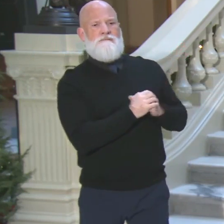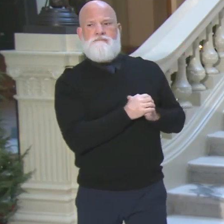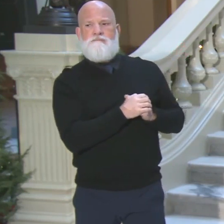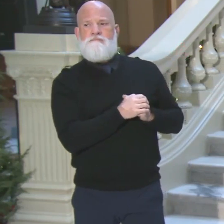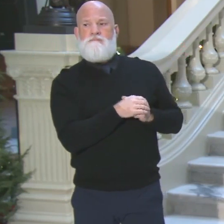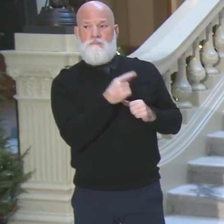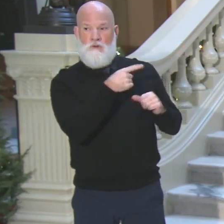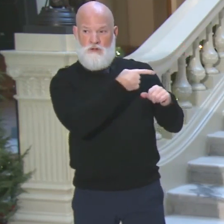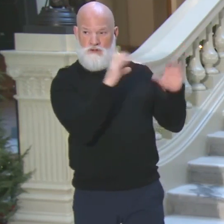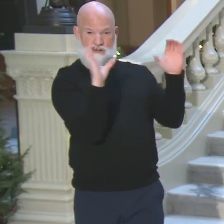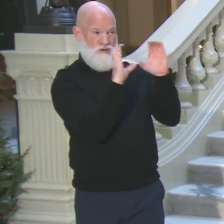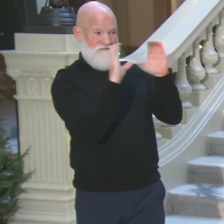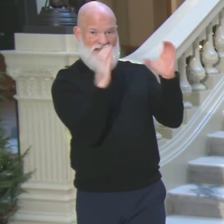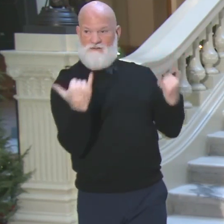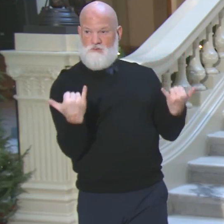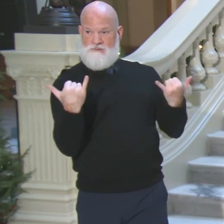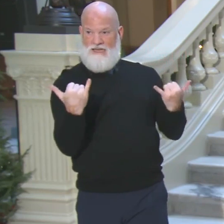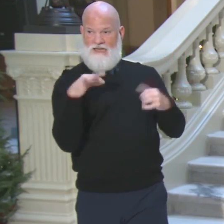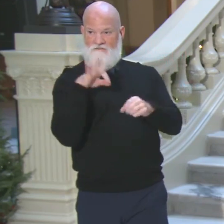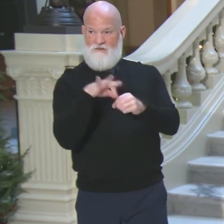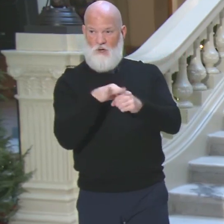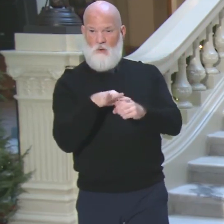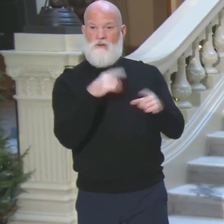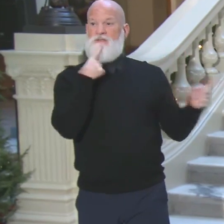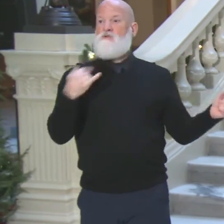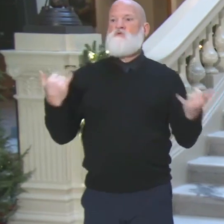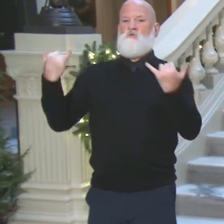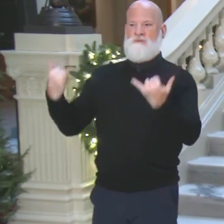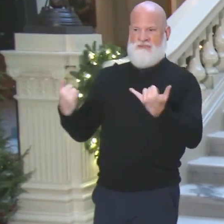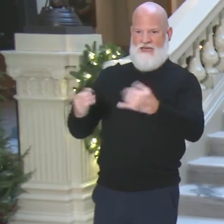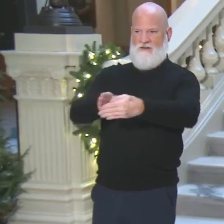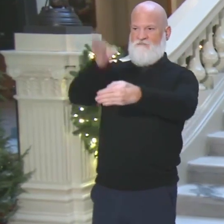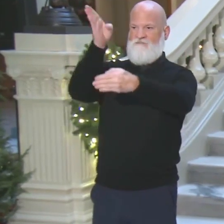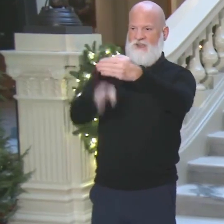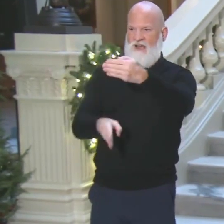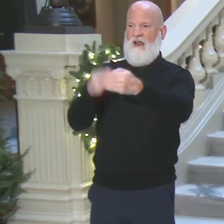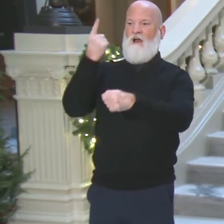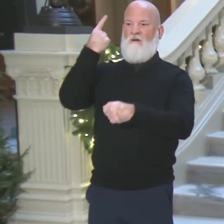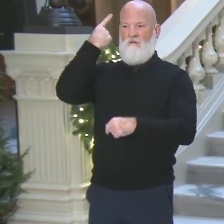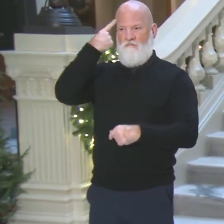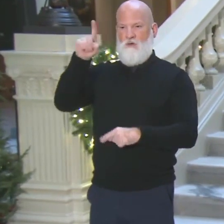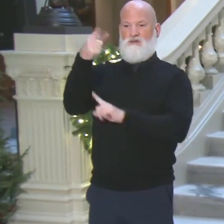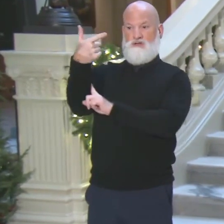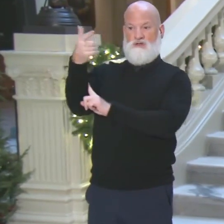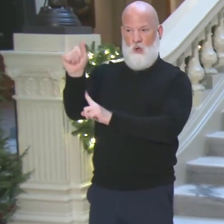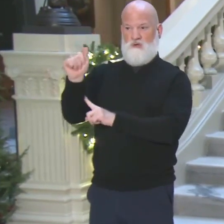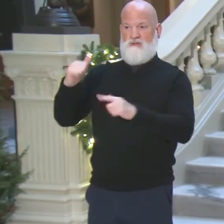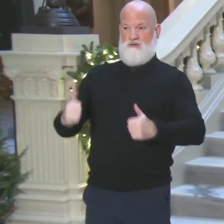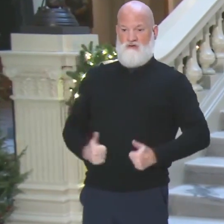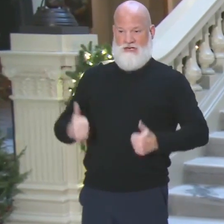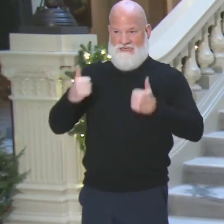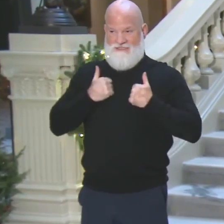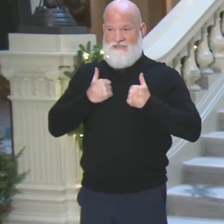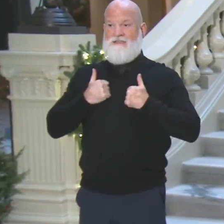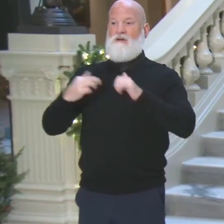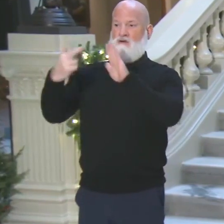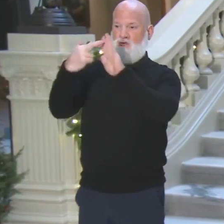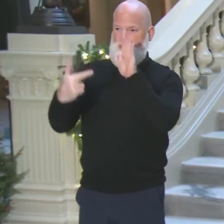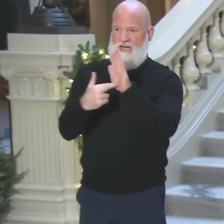Today is the final day for Georgians to register to vote in the January 5th runoff election.